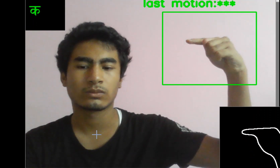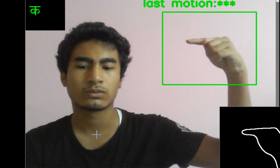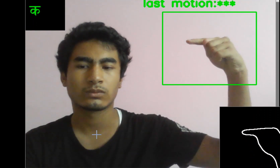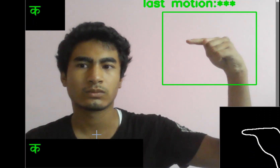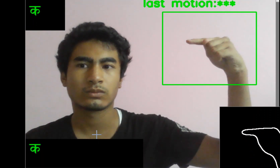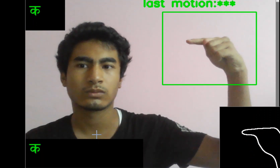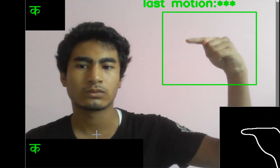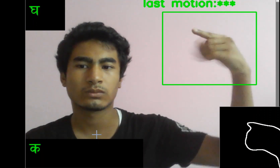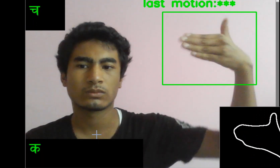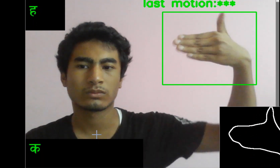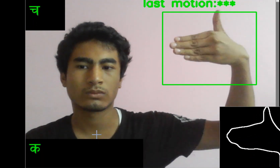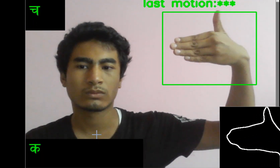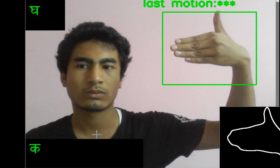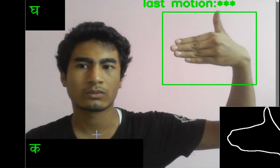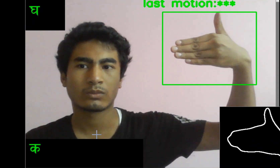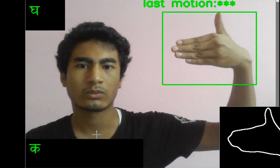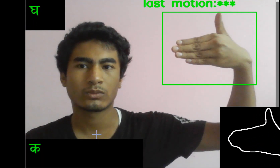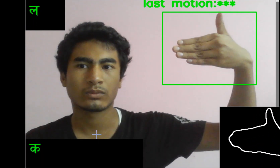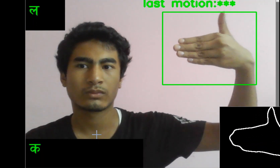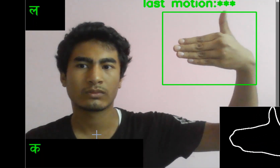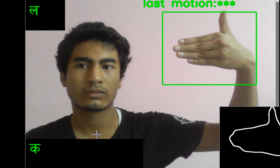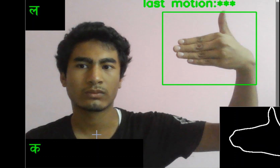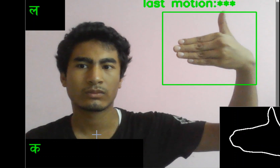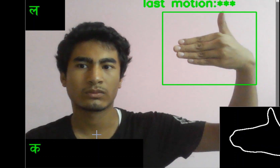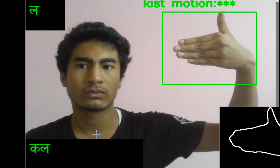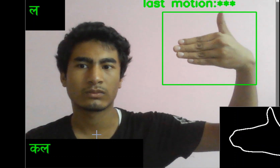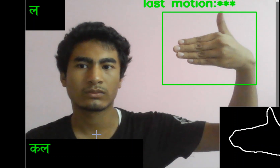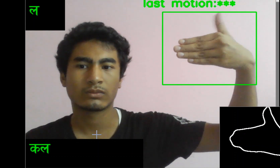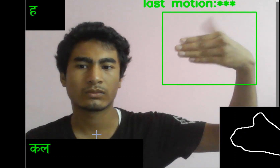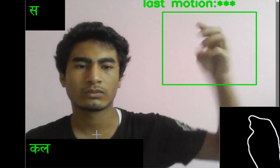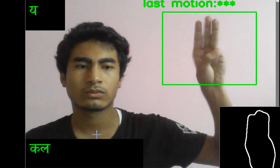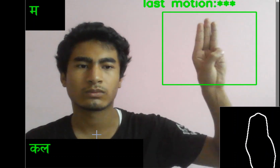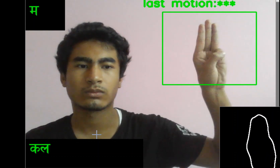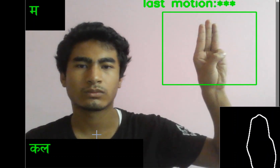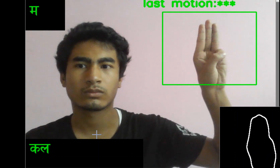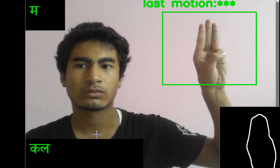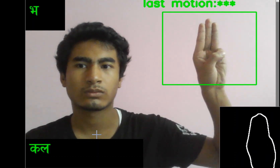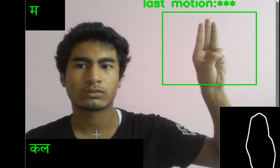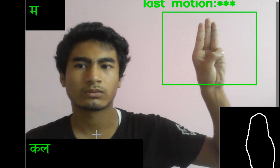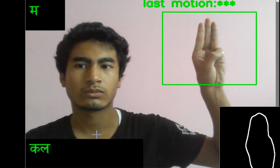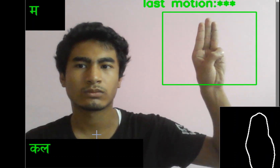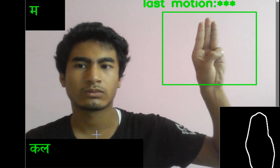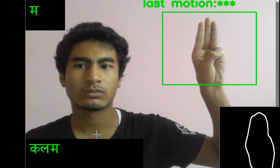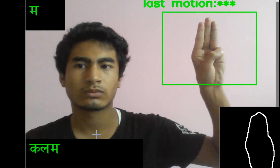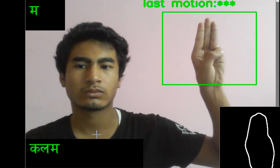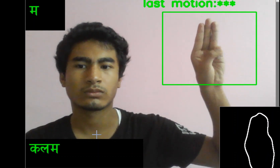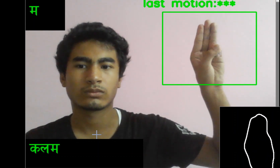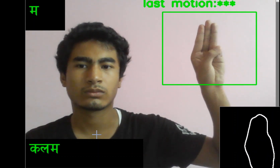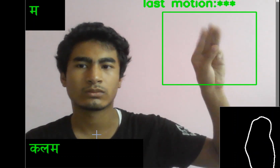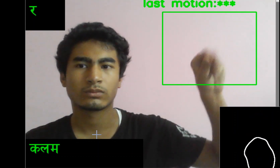law and ma are taken individually stored and finally merged to create a single word that is callama